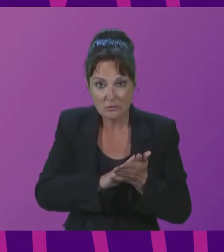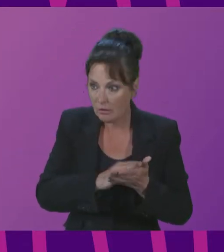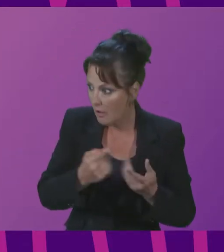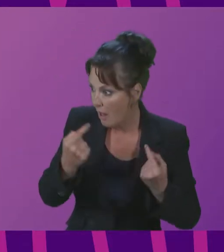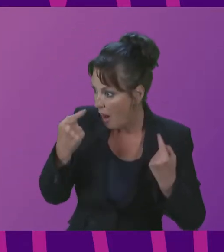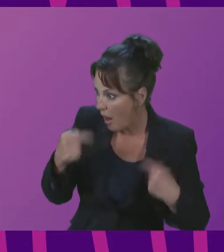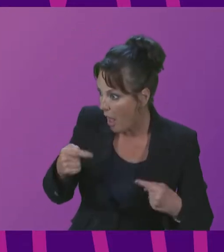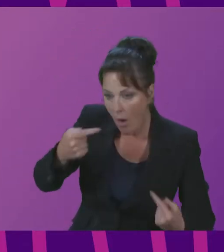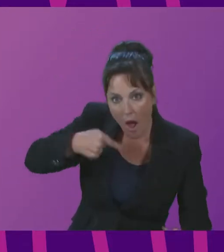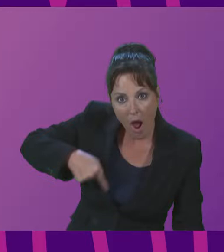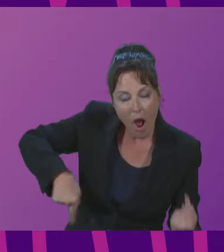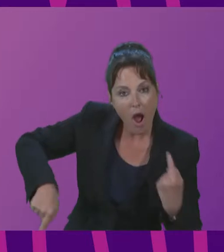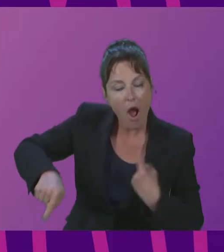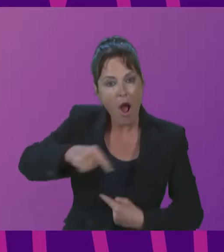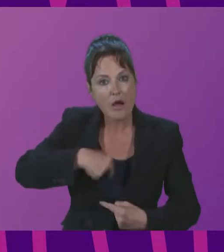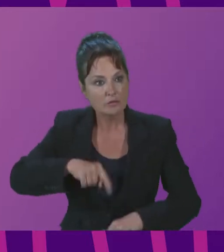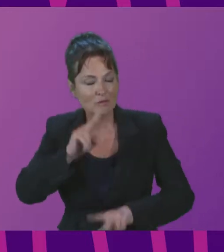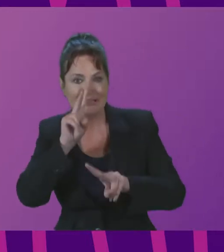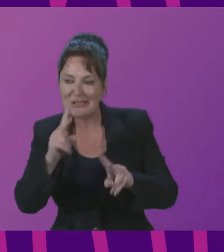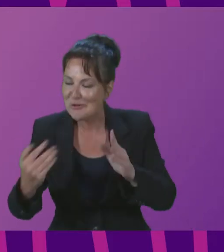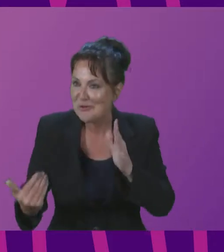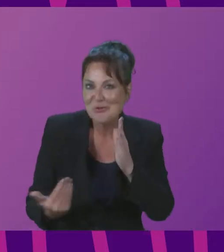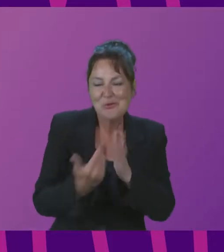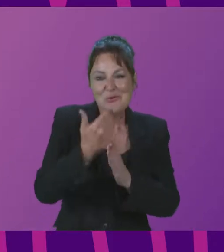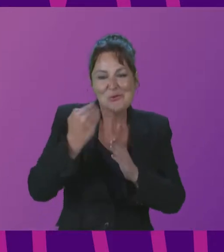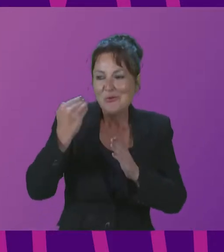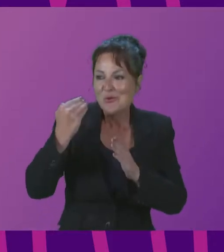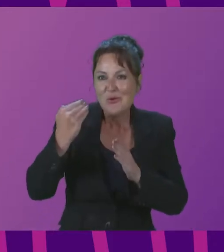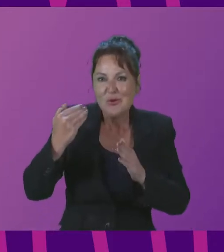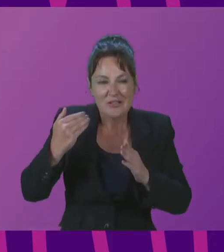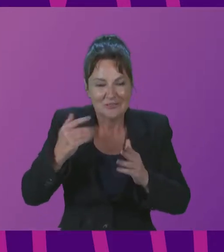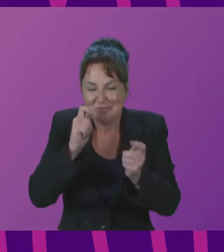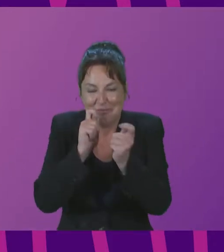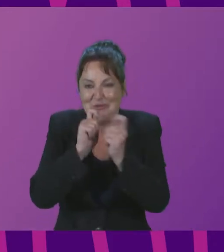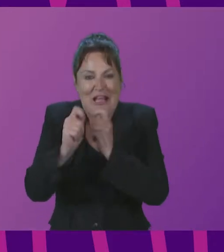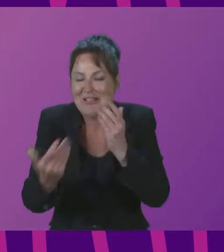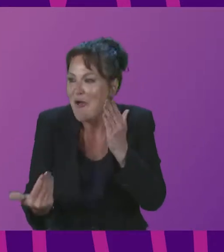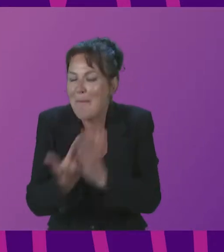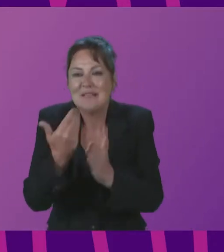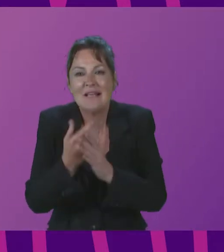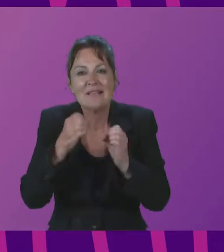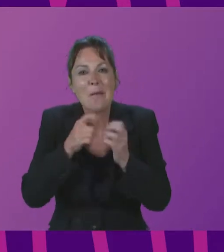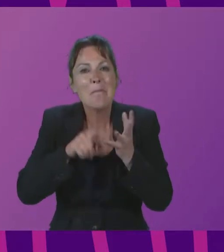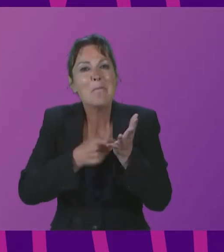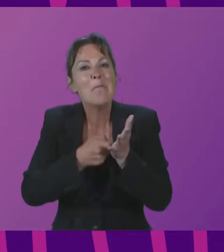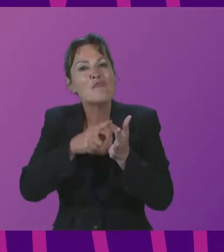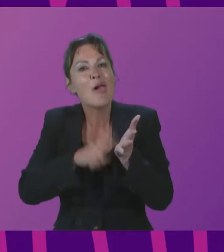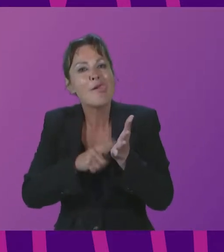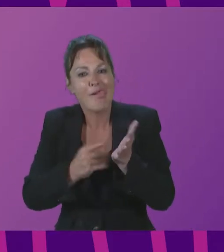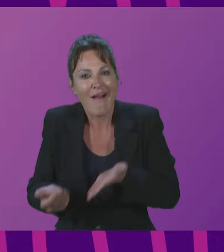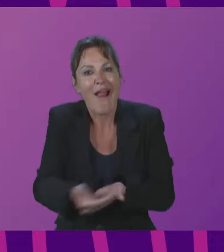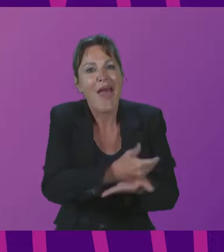and see a revived renewed, rejuvenated Burrell collection with global ambition